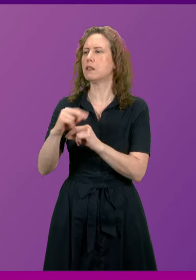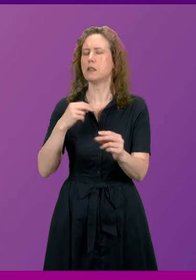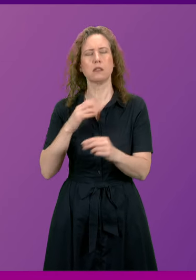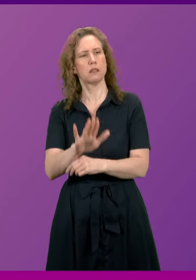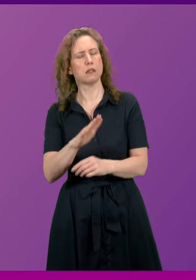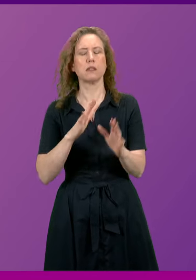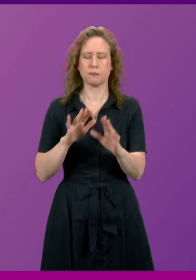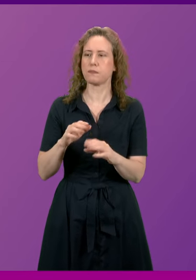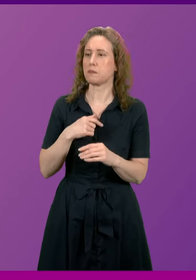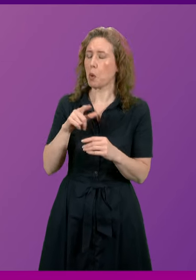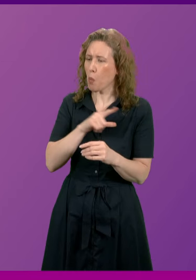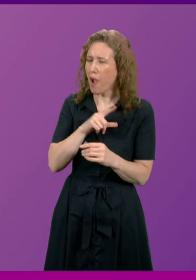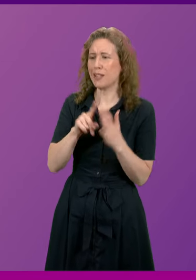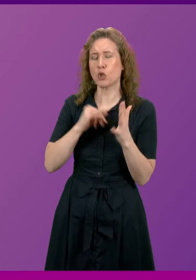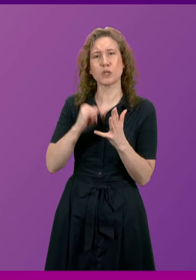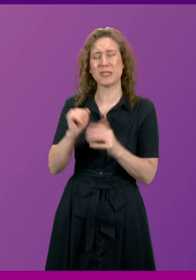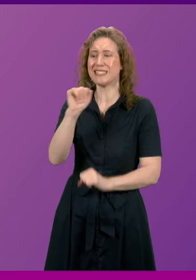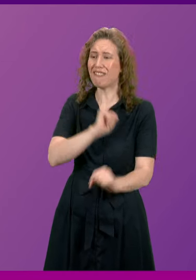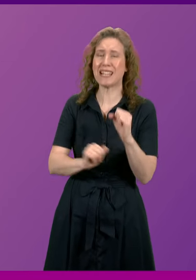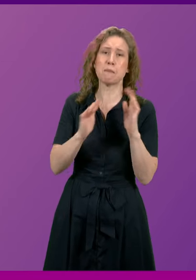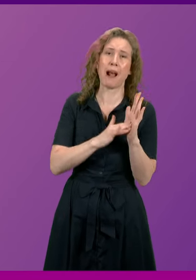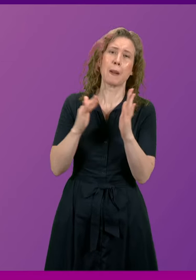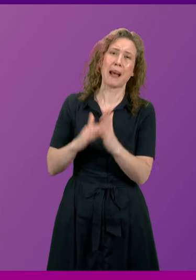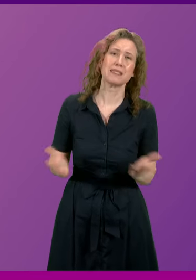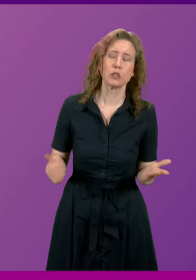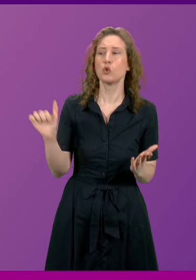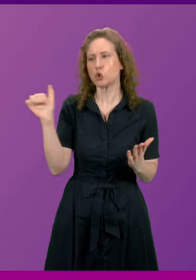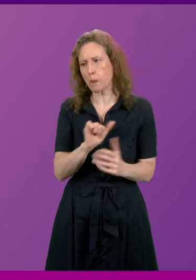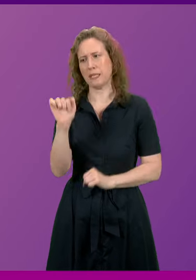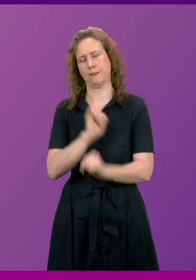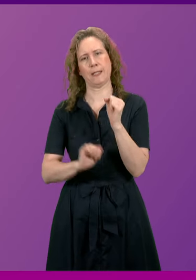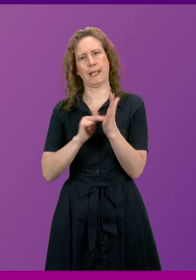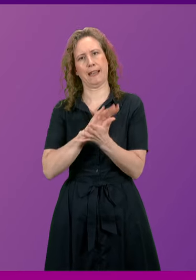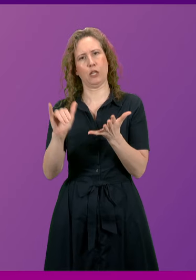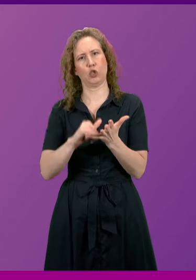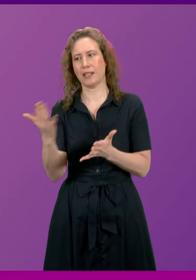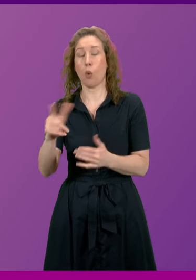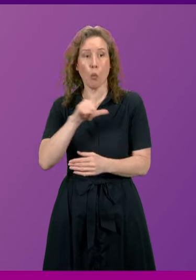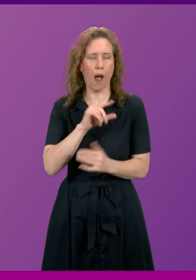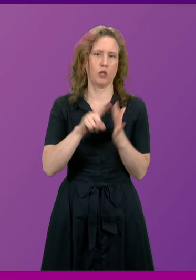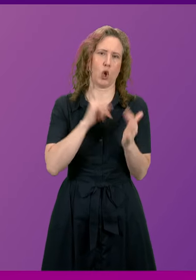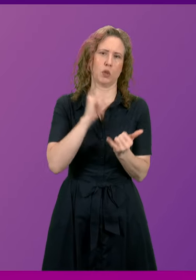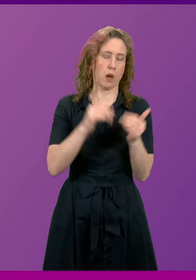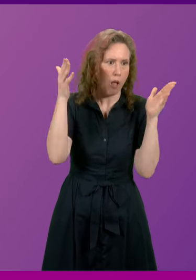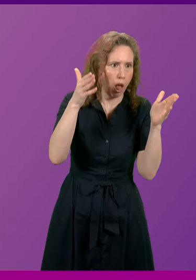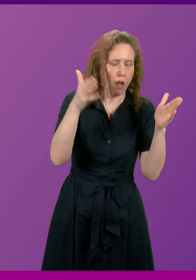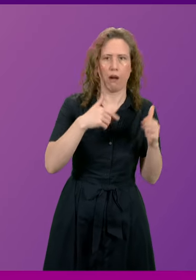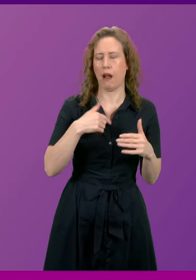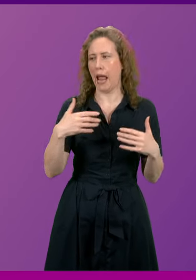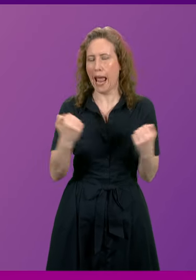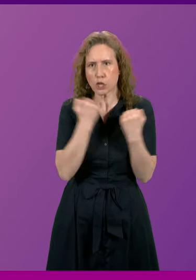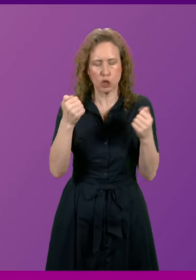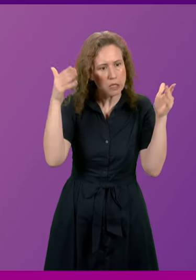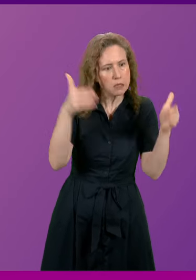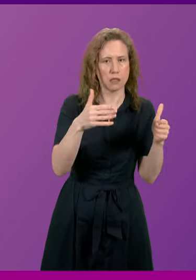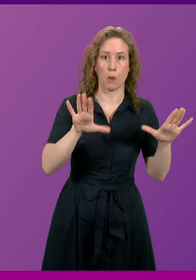Swinney more interested in defending Michael Matheson than defending our NHS? Why is John Swinney putting his party before